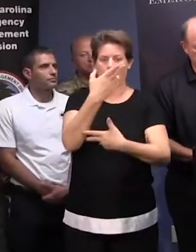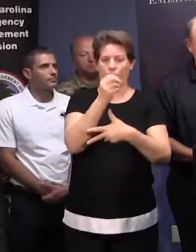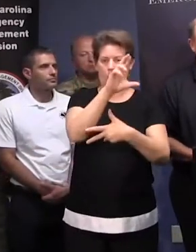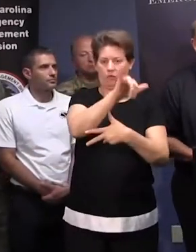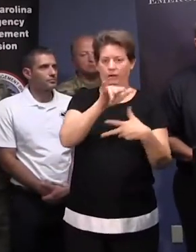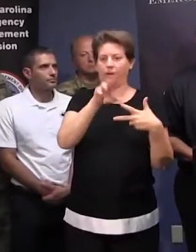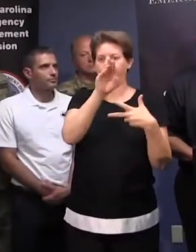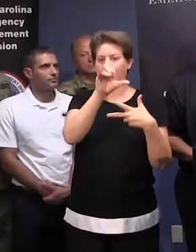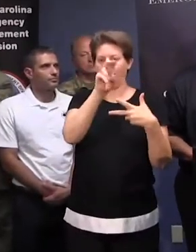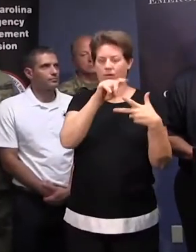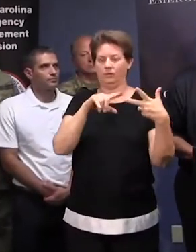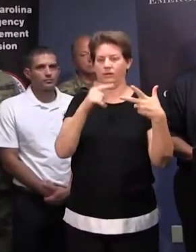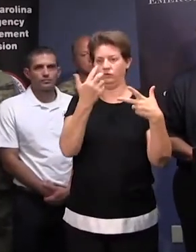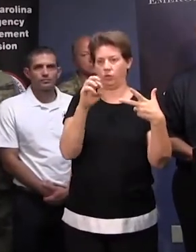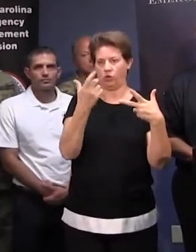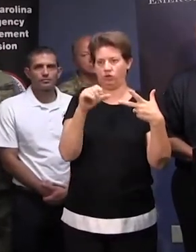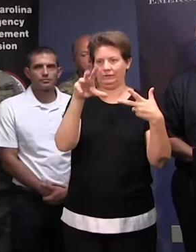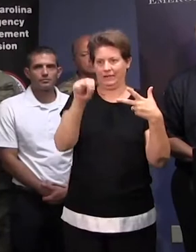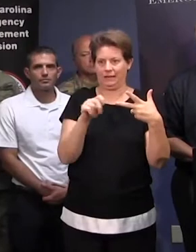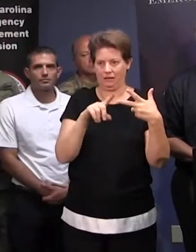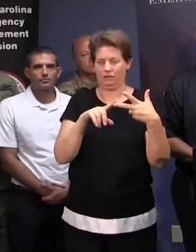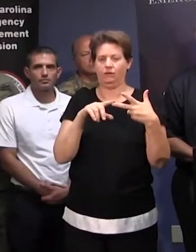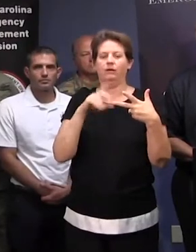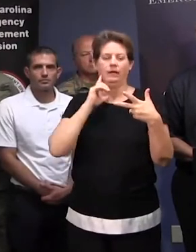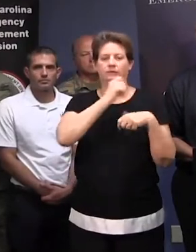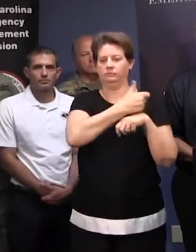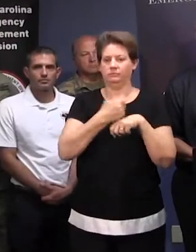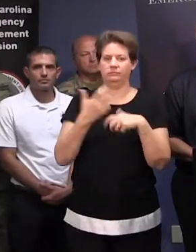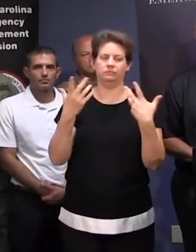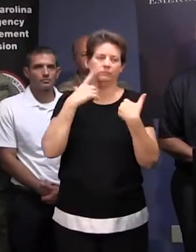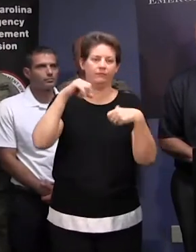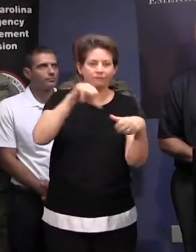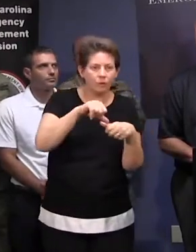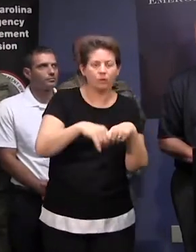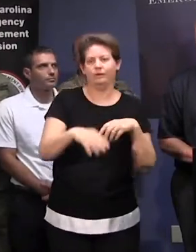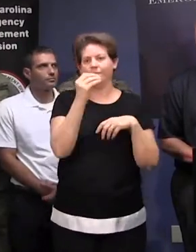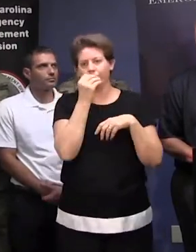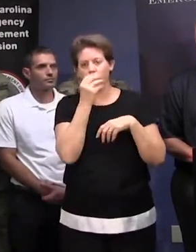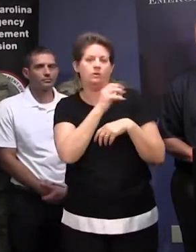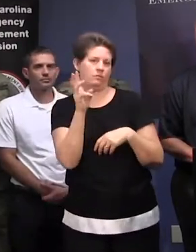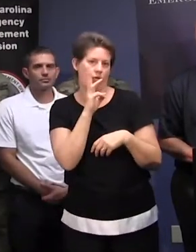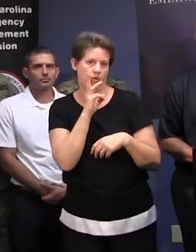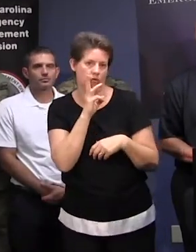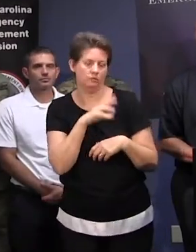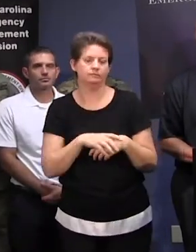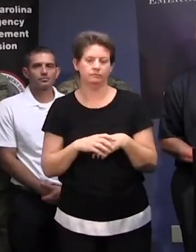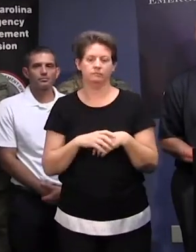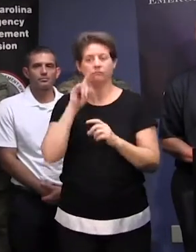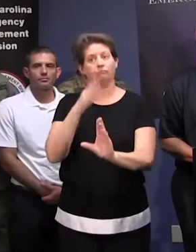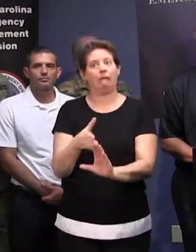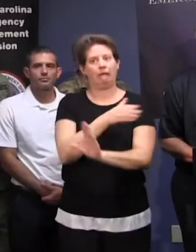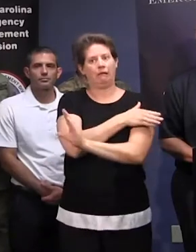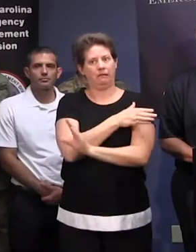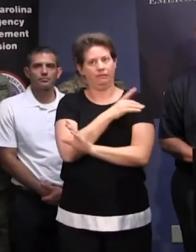Oree, Marion, and Georgetown, and taking a look at pre-staging fuel, food, and water in advance